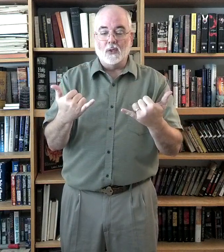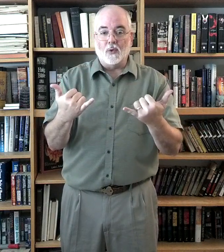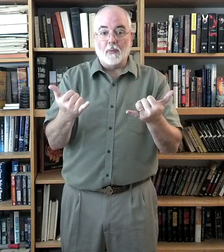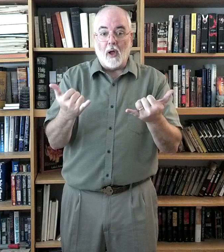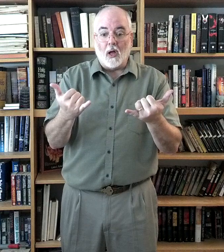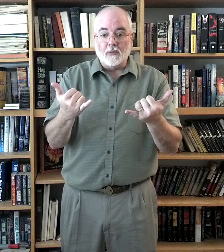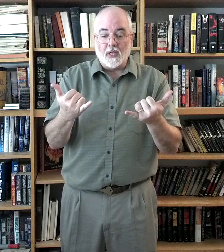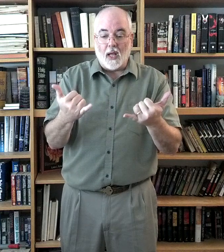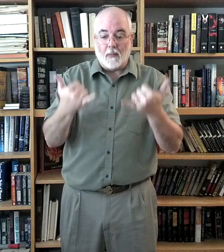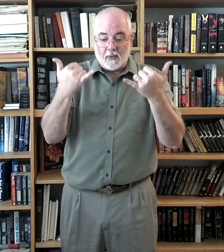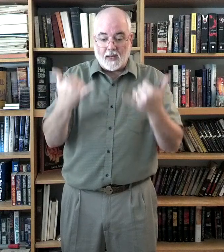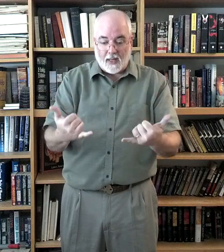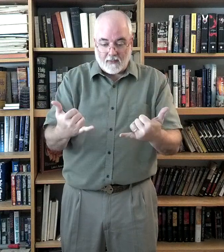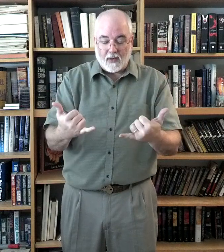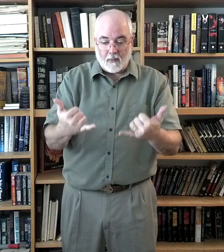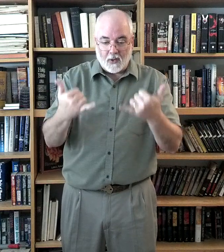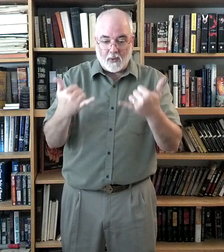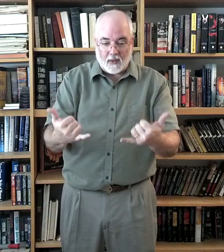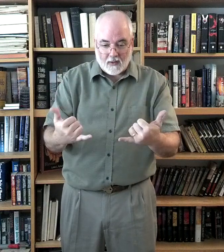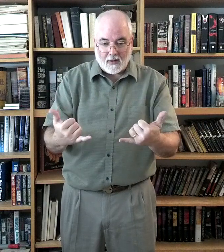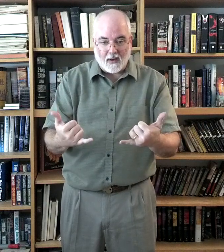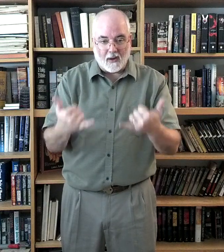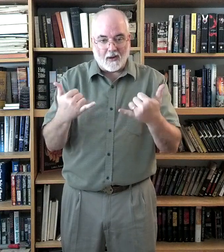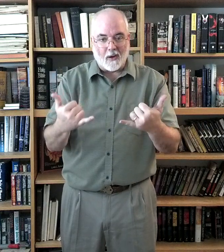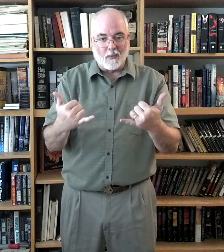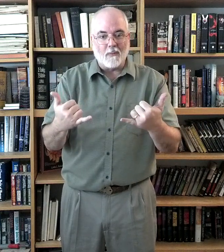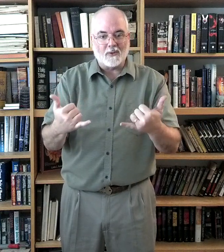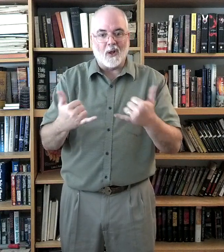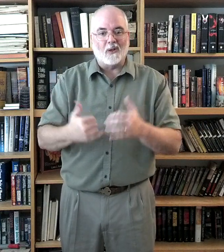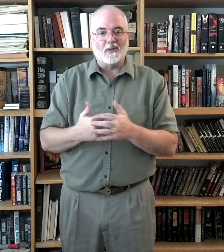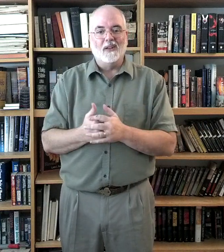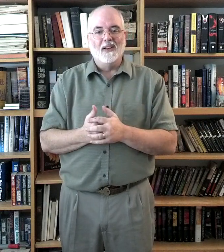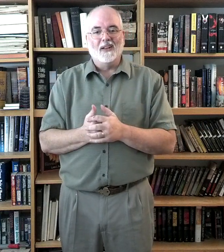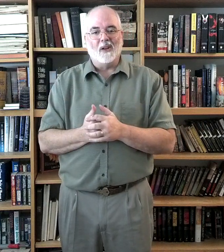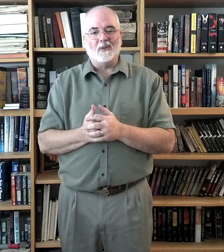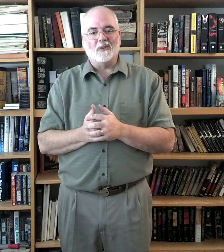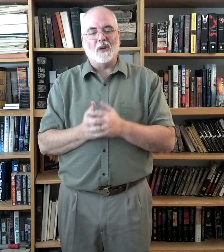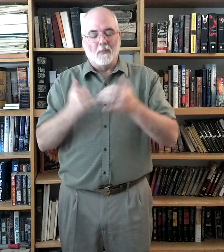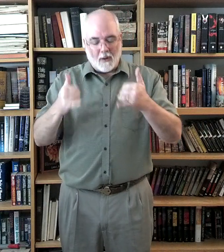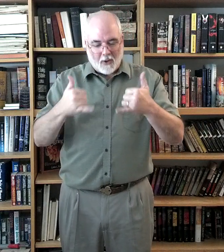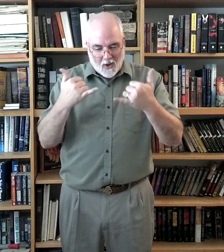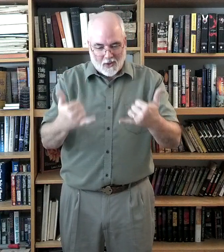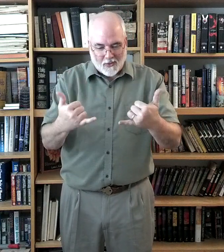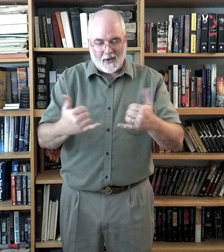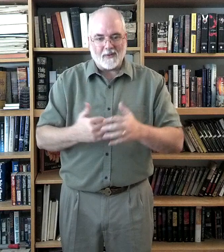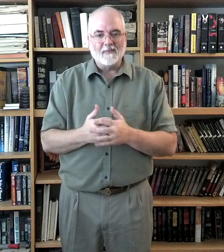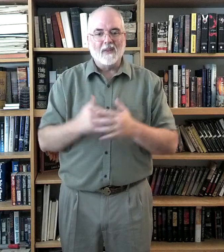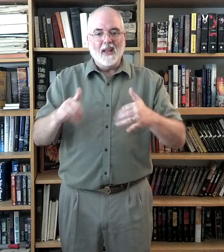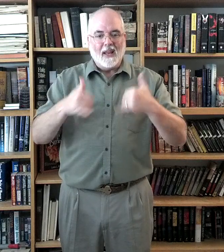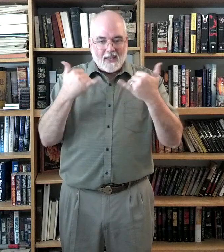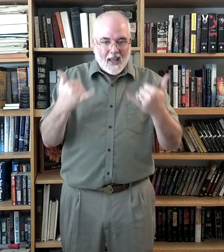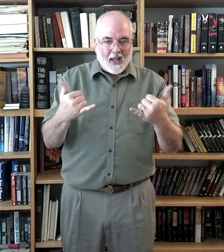with the palms up. Kind of coming to an abrupt halt there. Now.